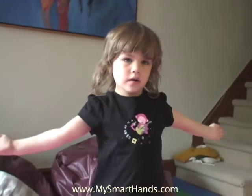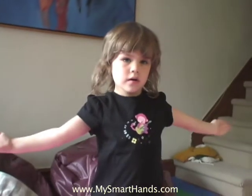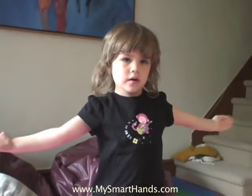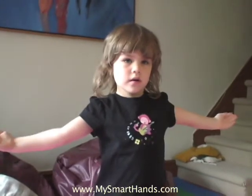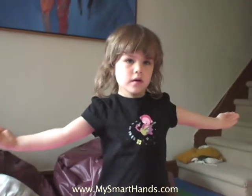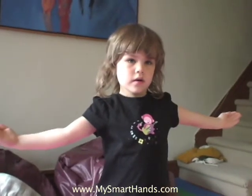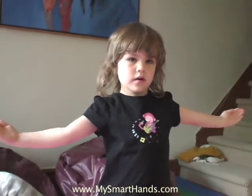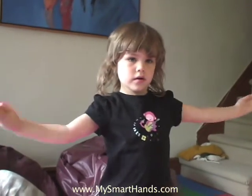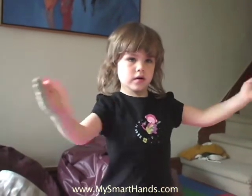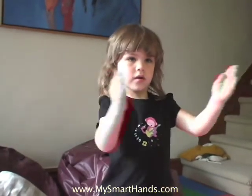Good.